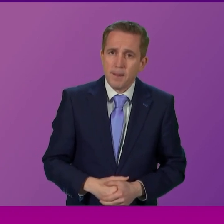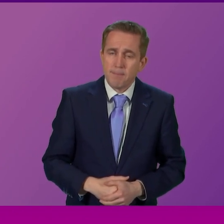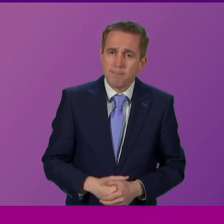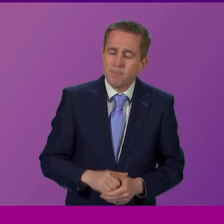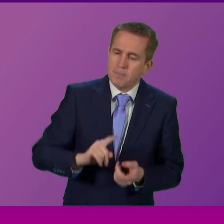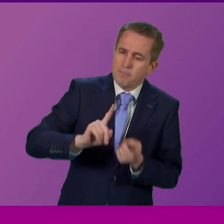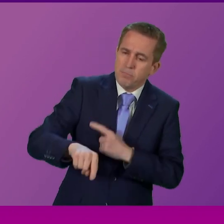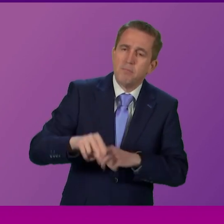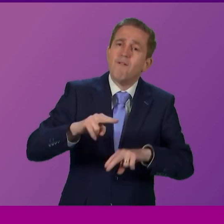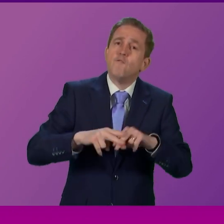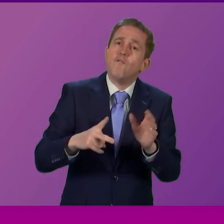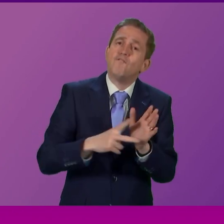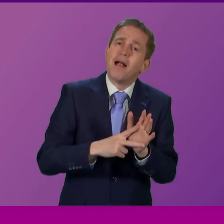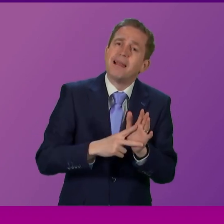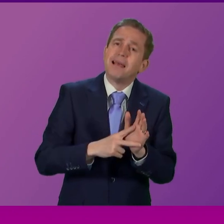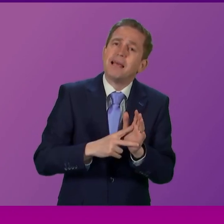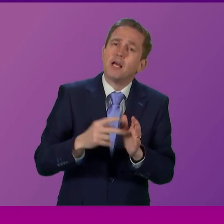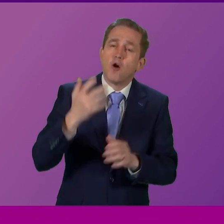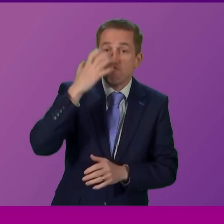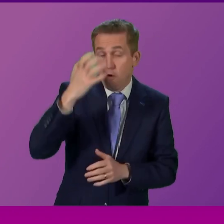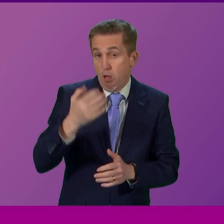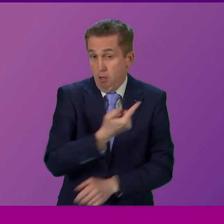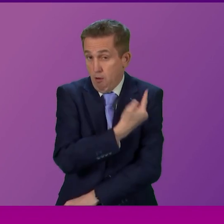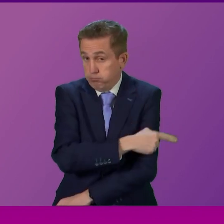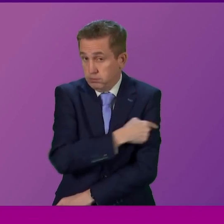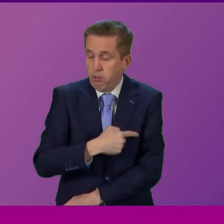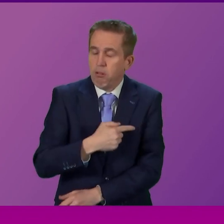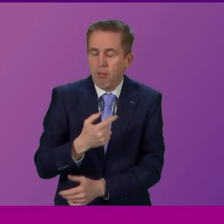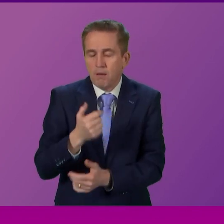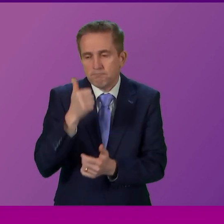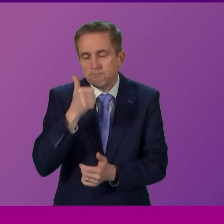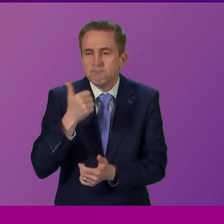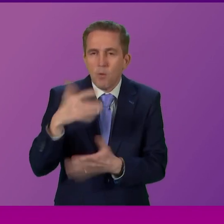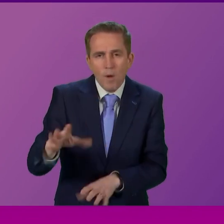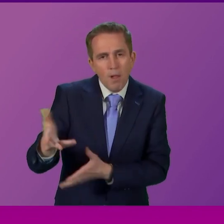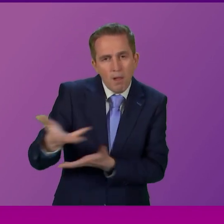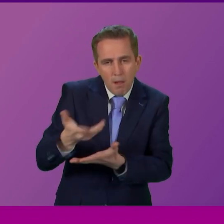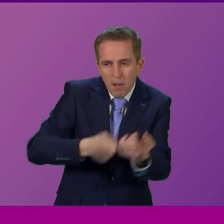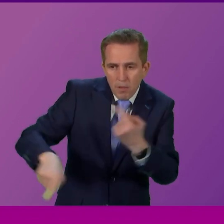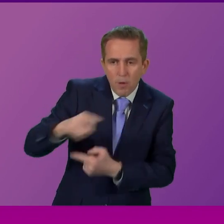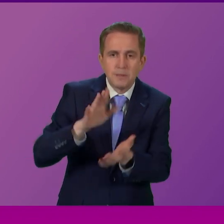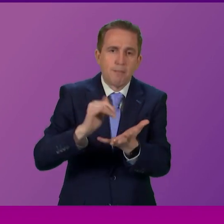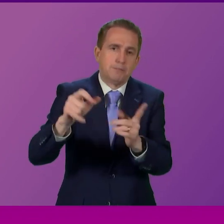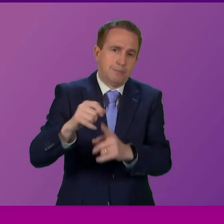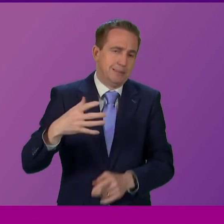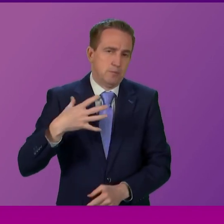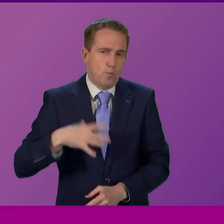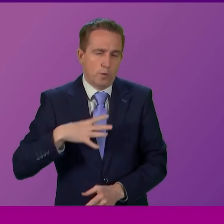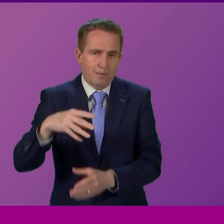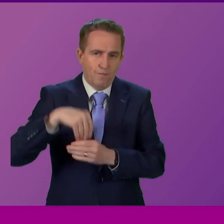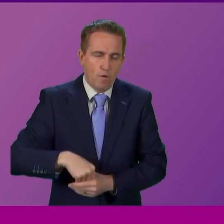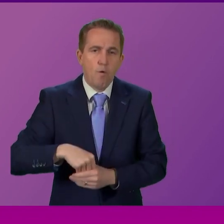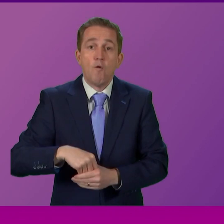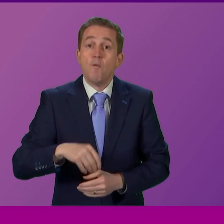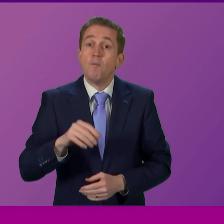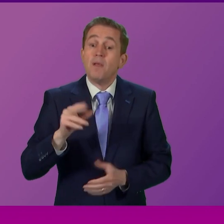what I will say about the fourth valley royal hospital I'm more than happy to have conversations with members who are interested he will know that that improvement